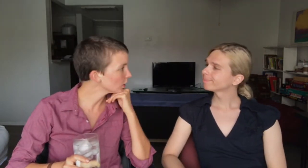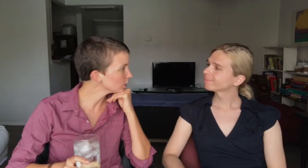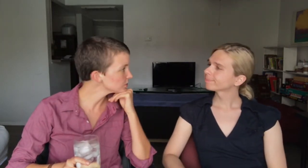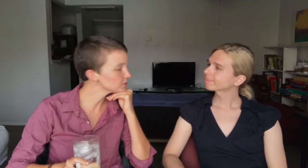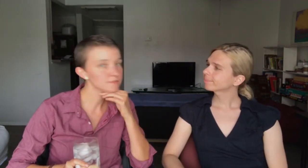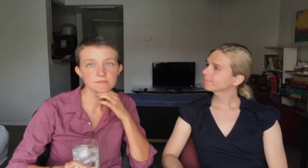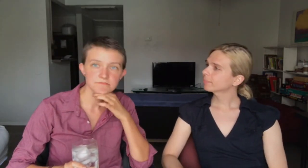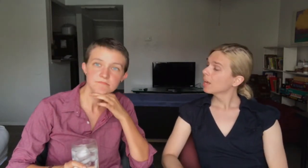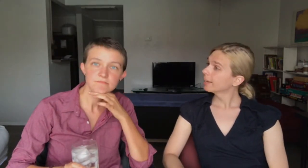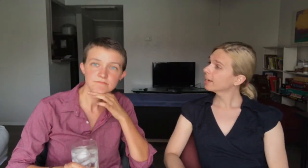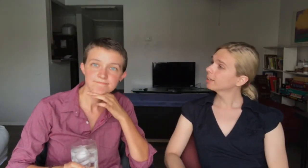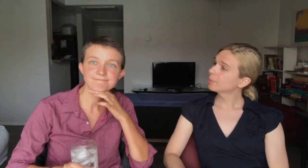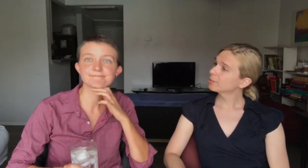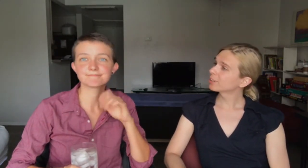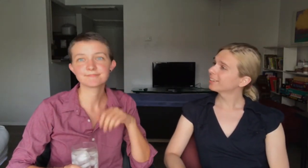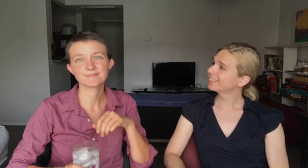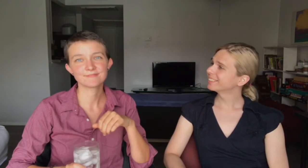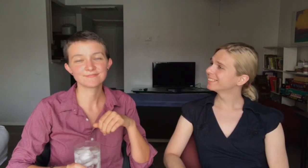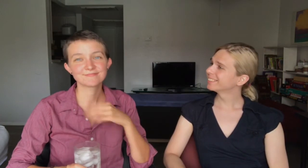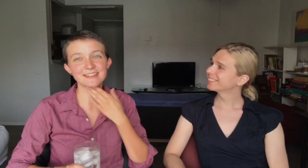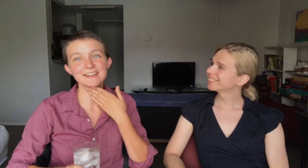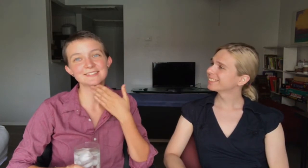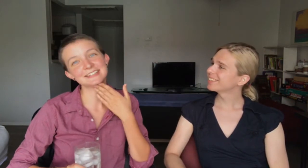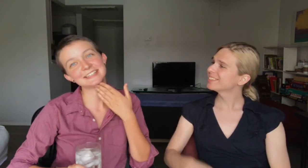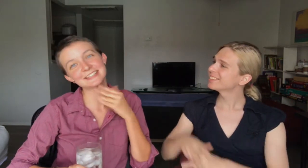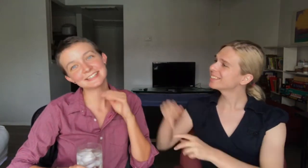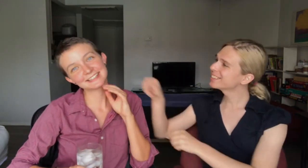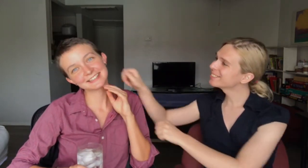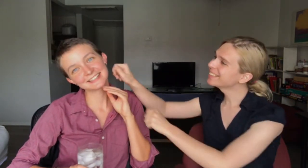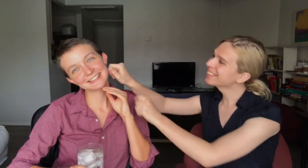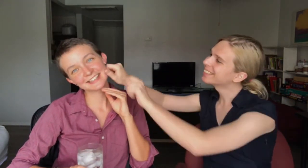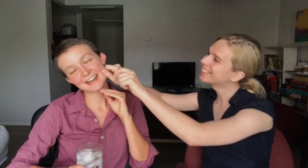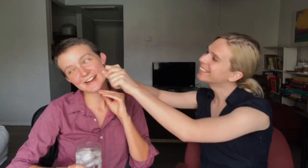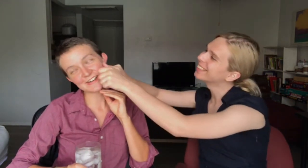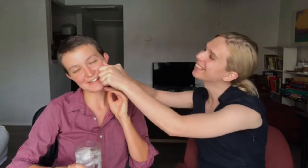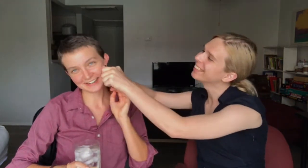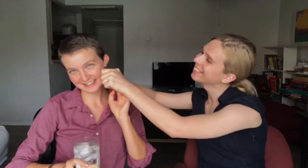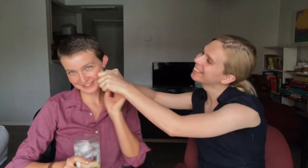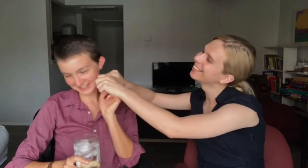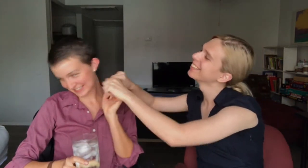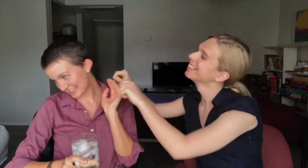Cards? Yeah, you made those cards. I did Cause you're a sweetheart. I didn't feel so.